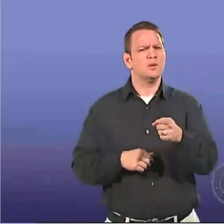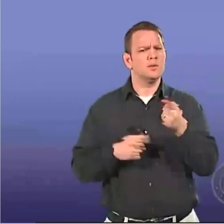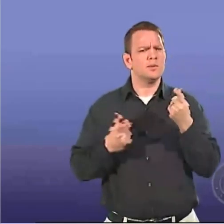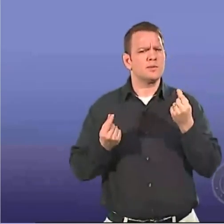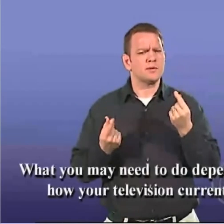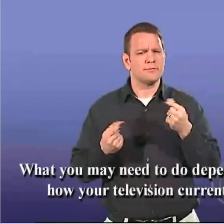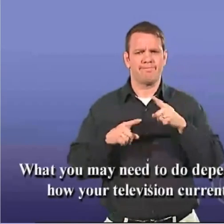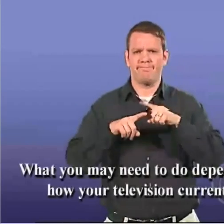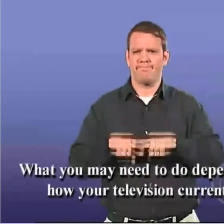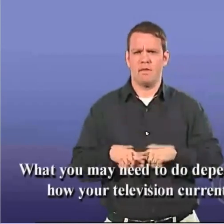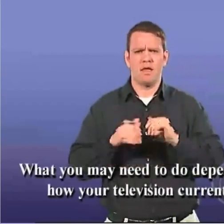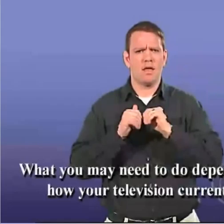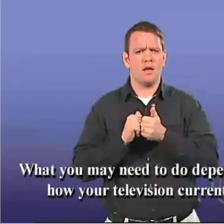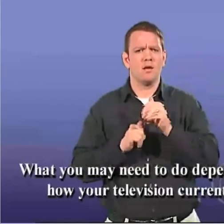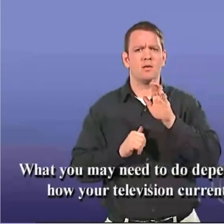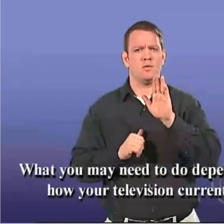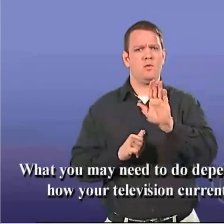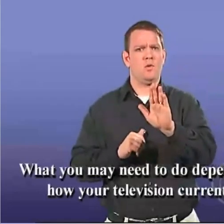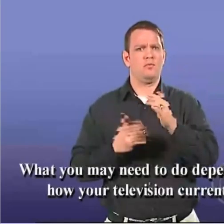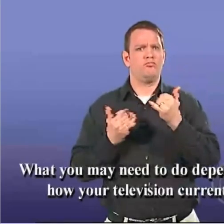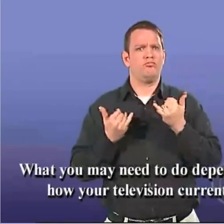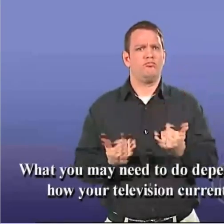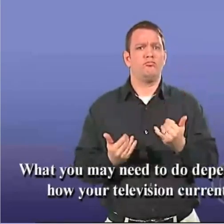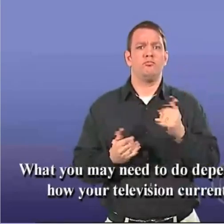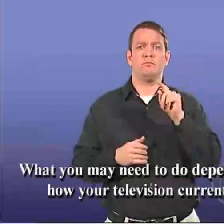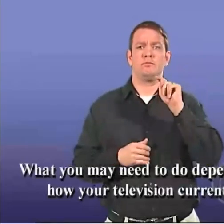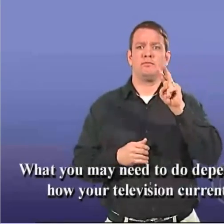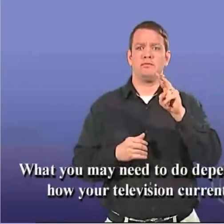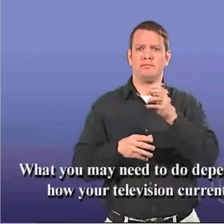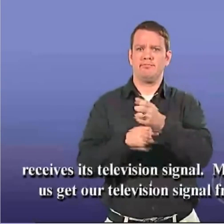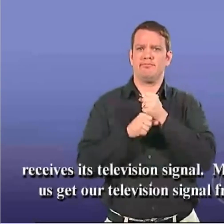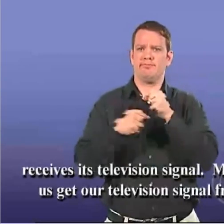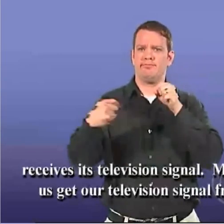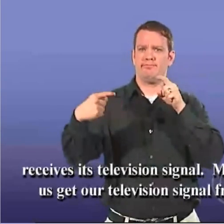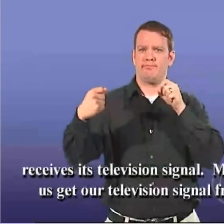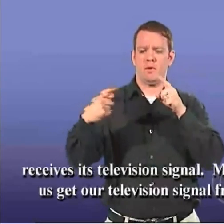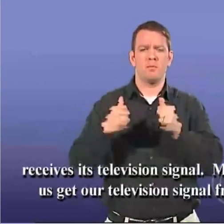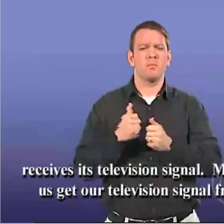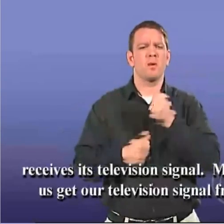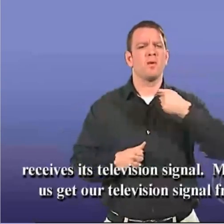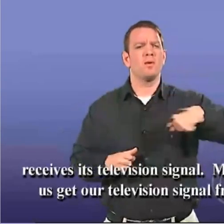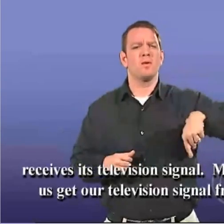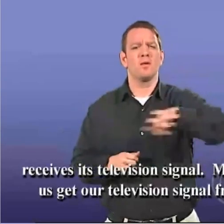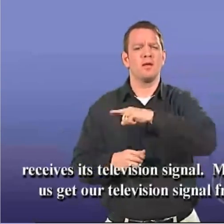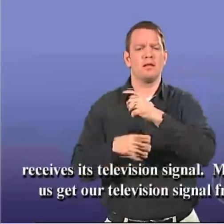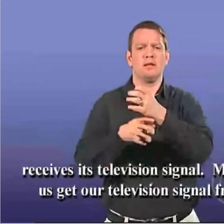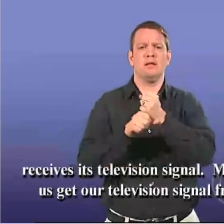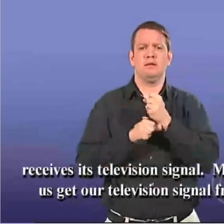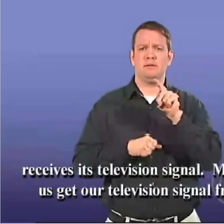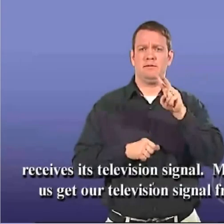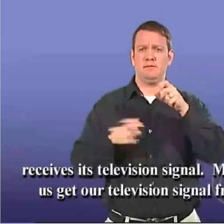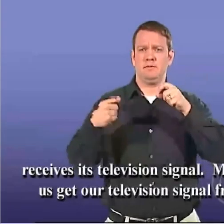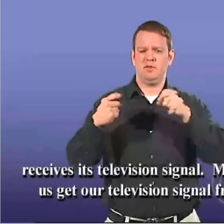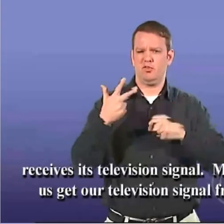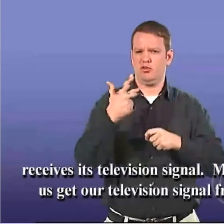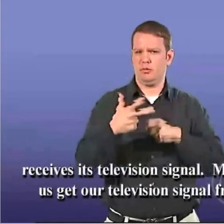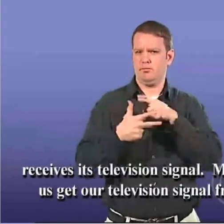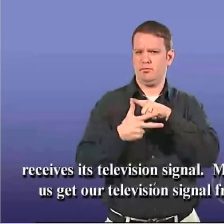What you may need to do depends on how your television currently receives its television signal. Most of us get our television